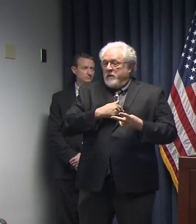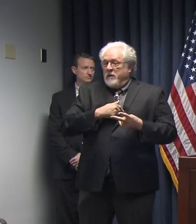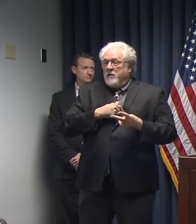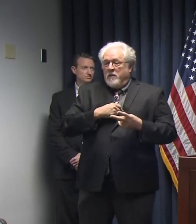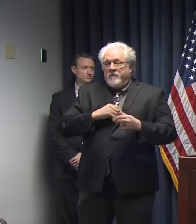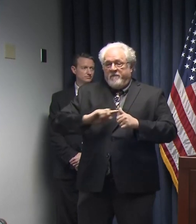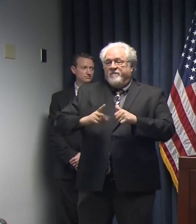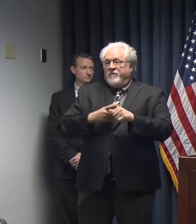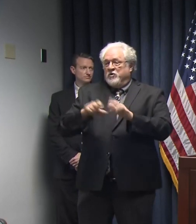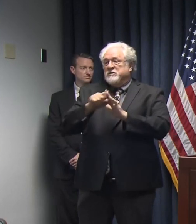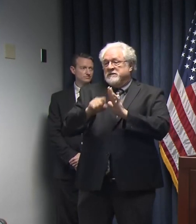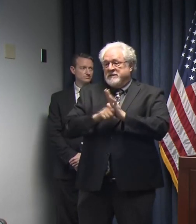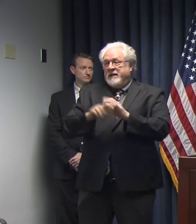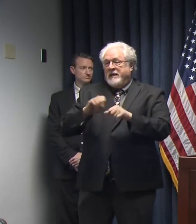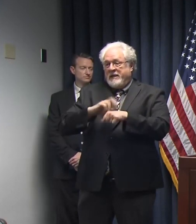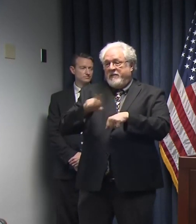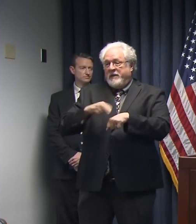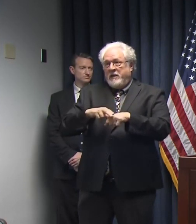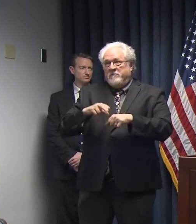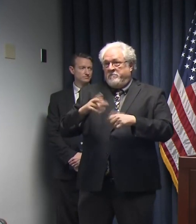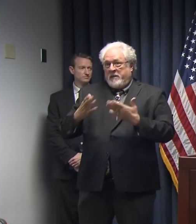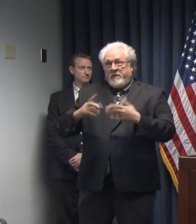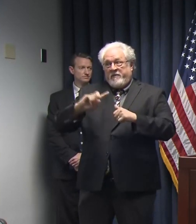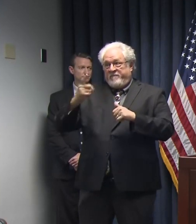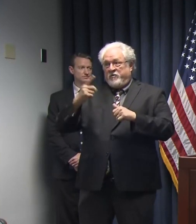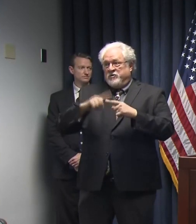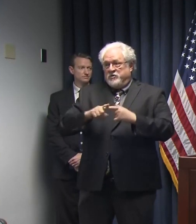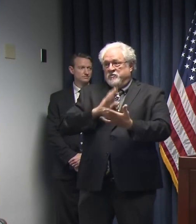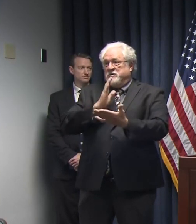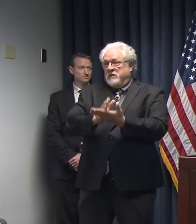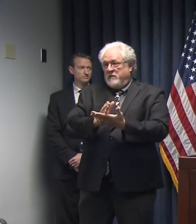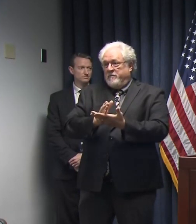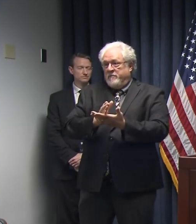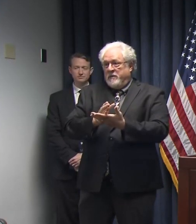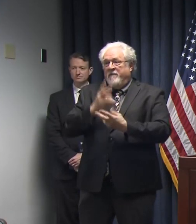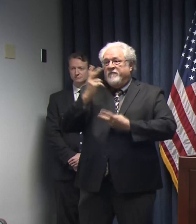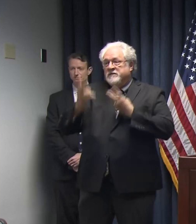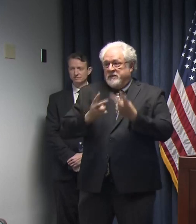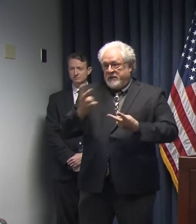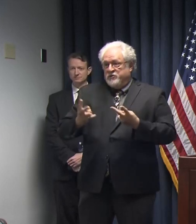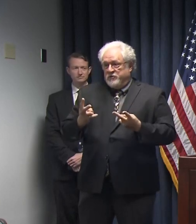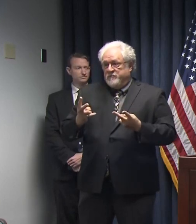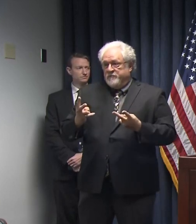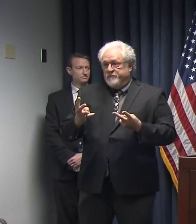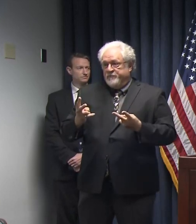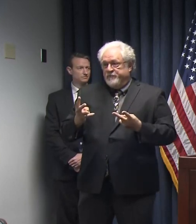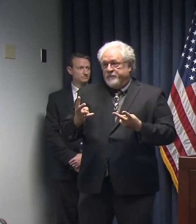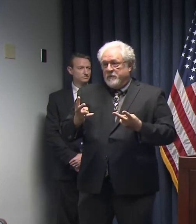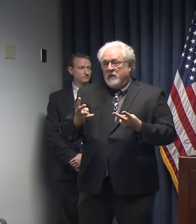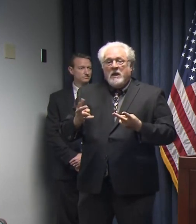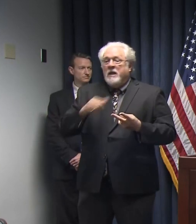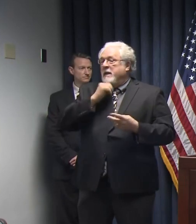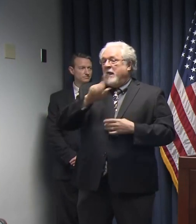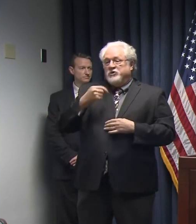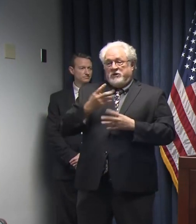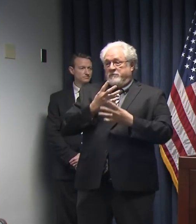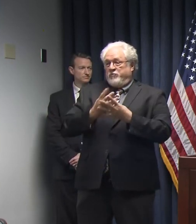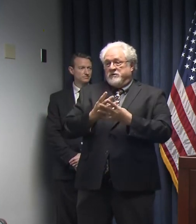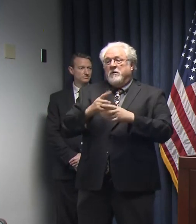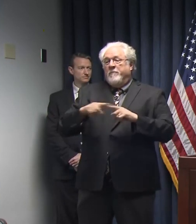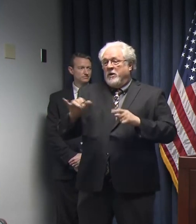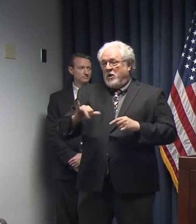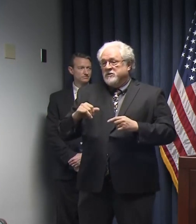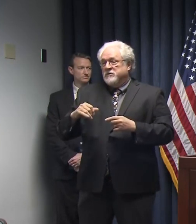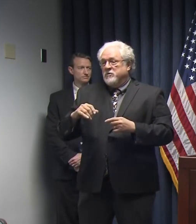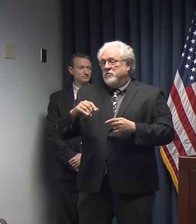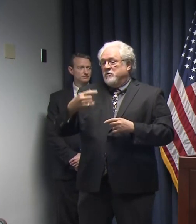very first states in the nation, if not the first, to discontinue visitation, not just at our prisons but also at